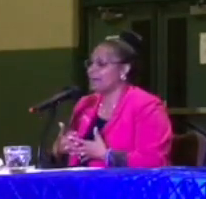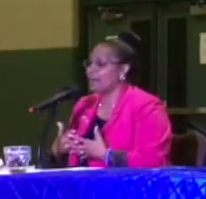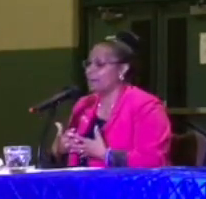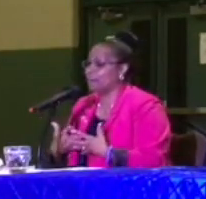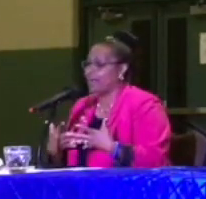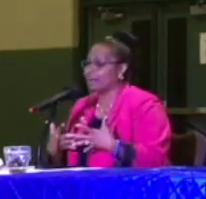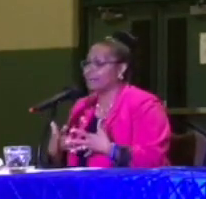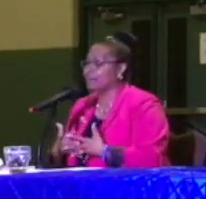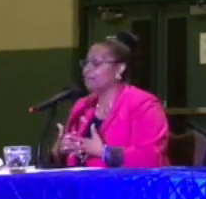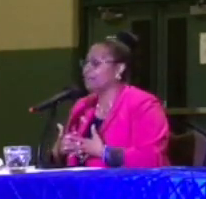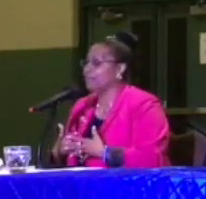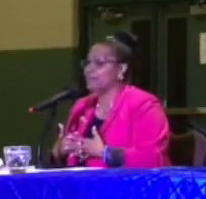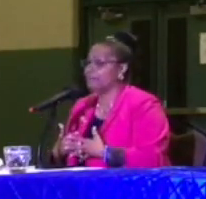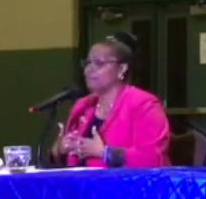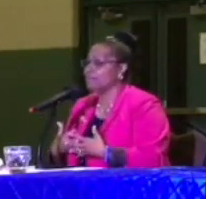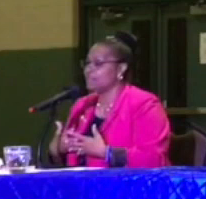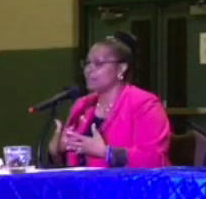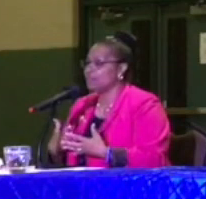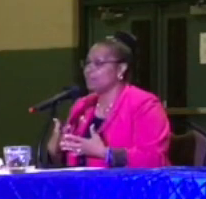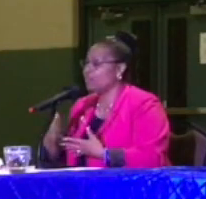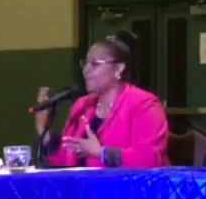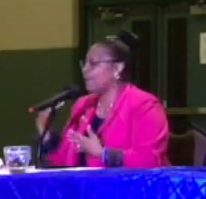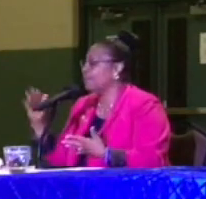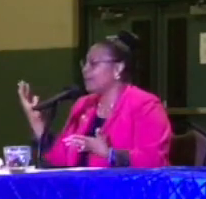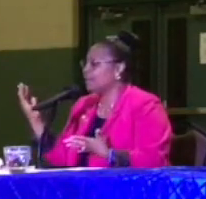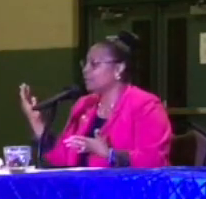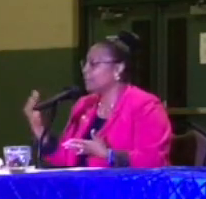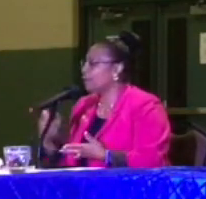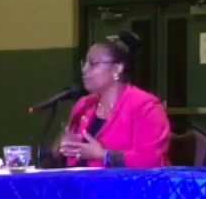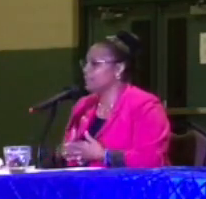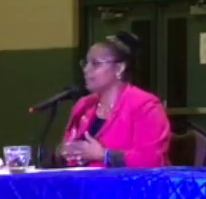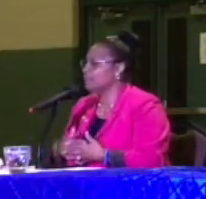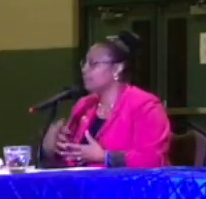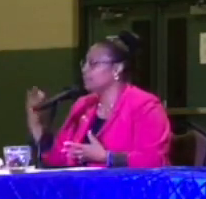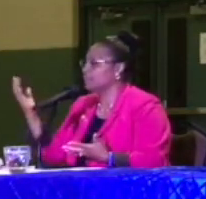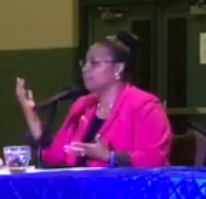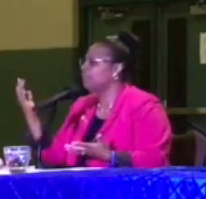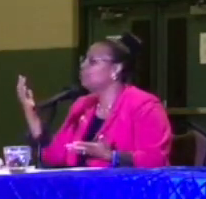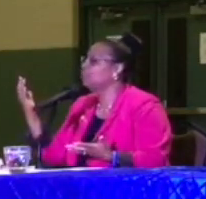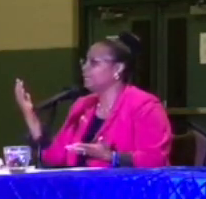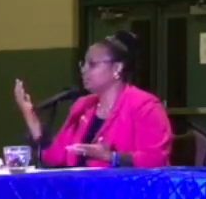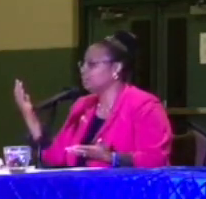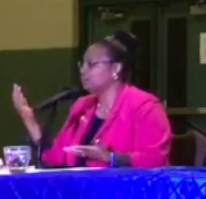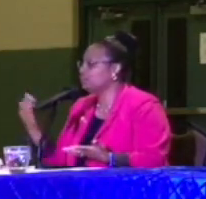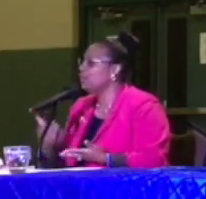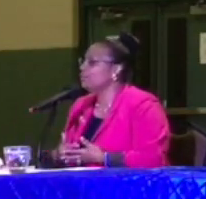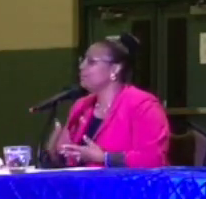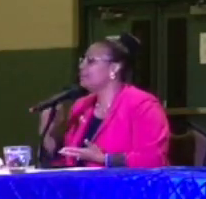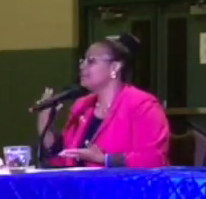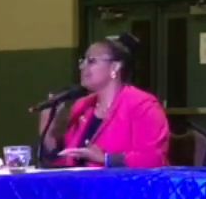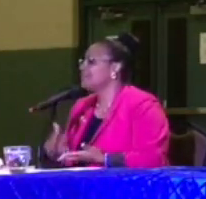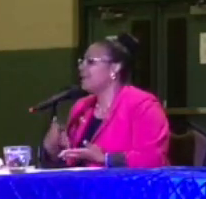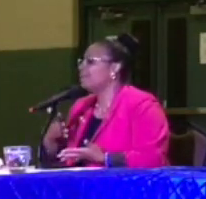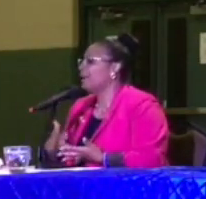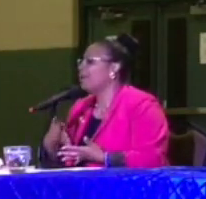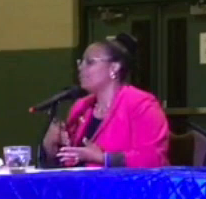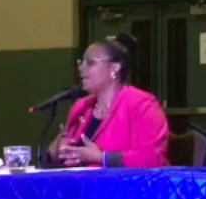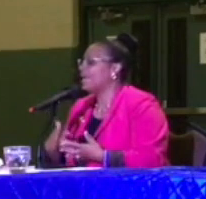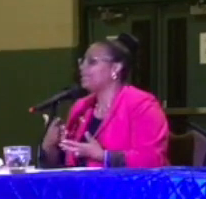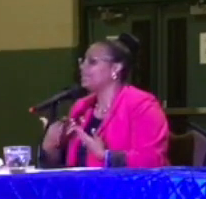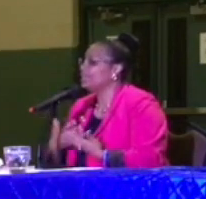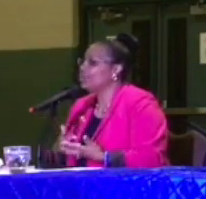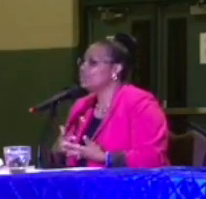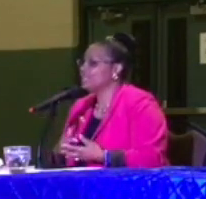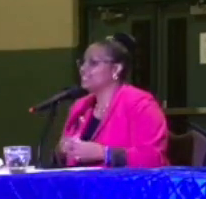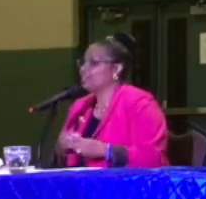our block club. We have a dollar amount, but it'll be donations too. Because it's not about